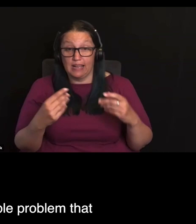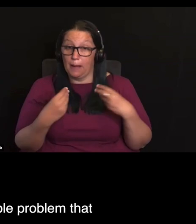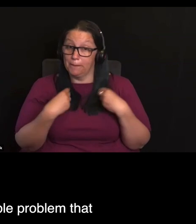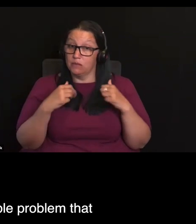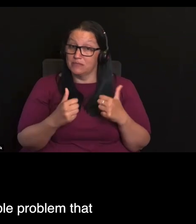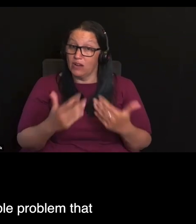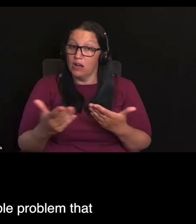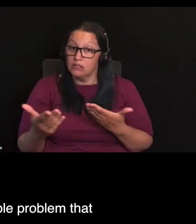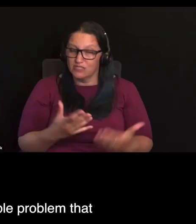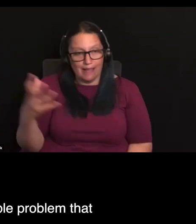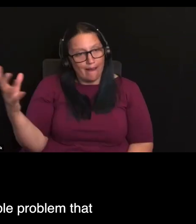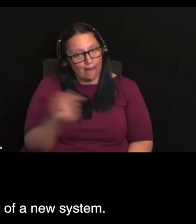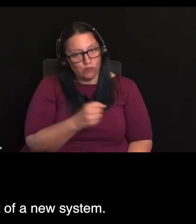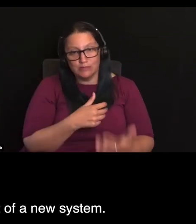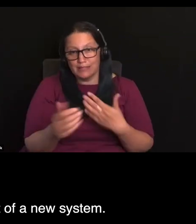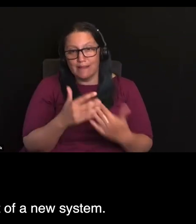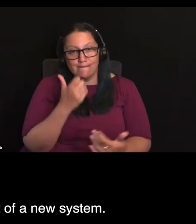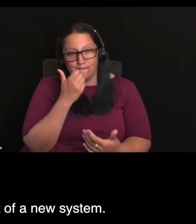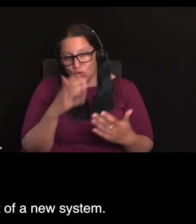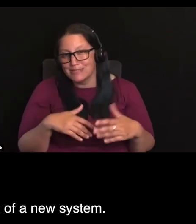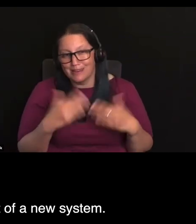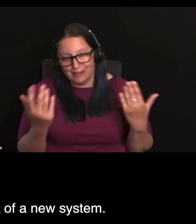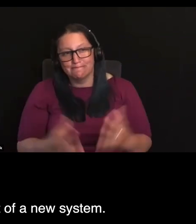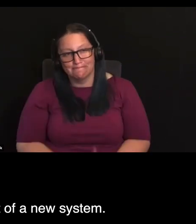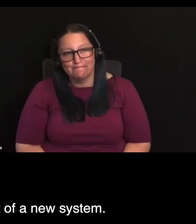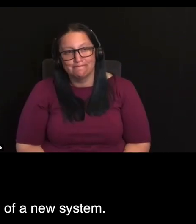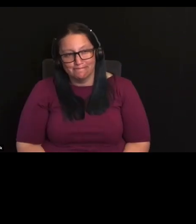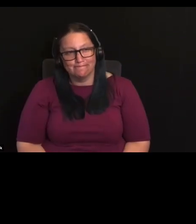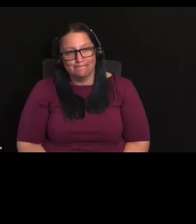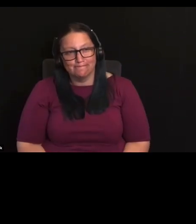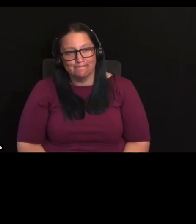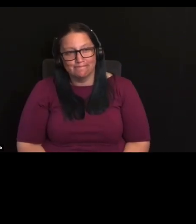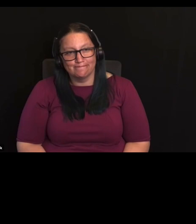actually a really intractable problem that we need to deal with in the context of a new system.